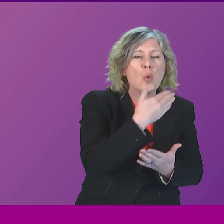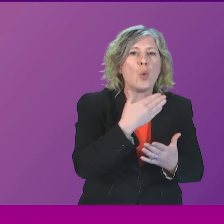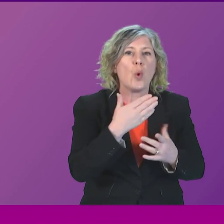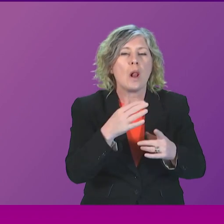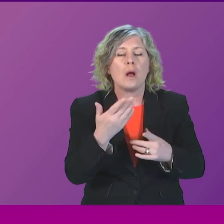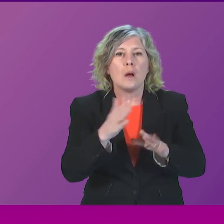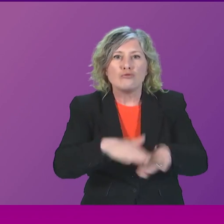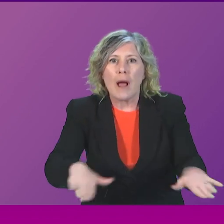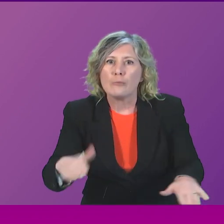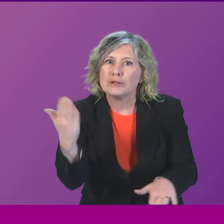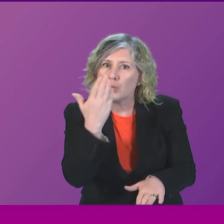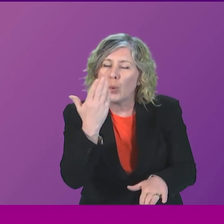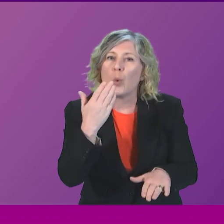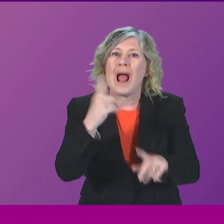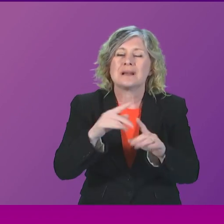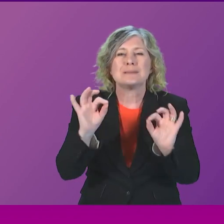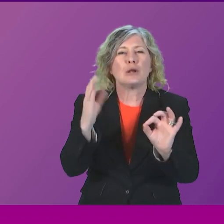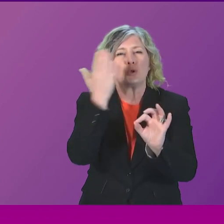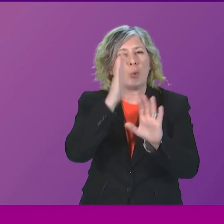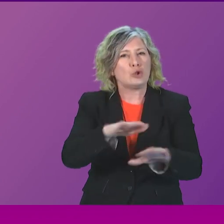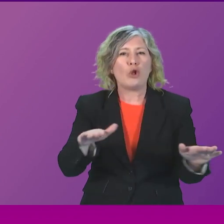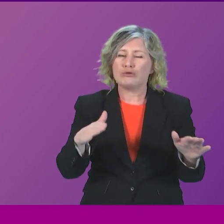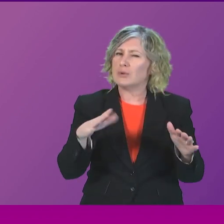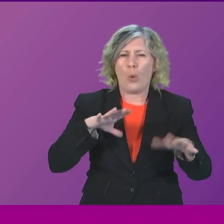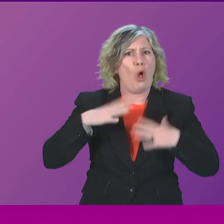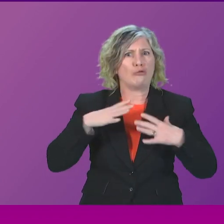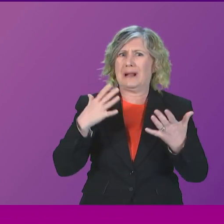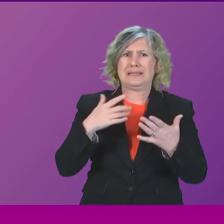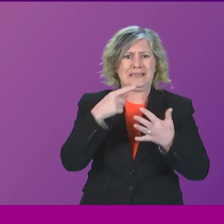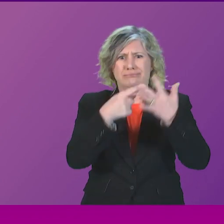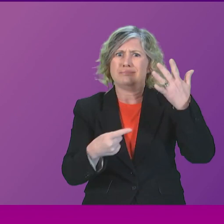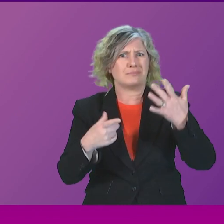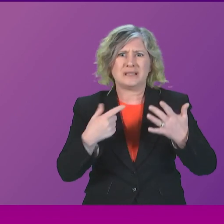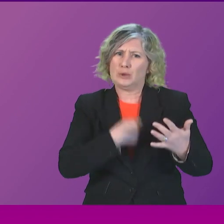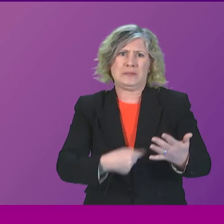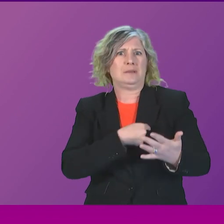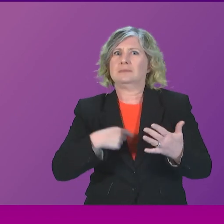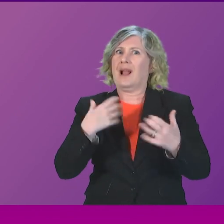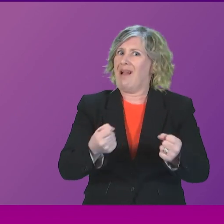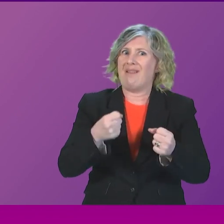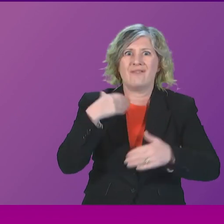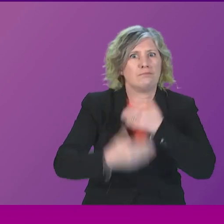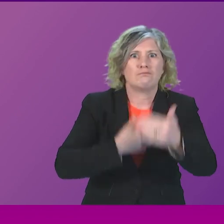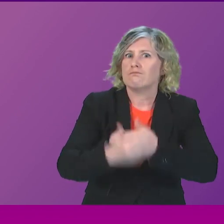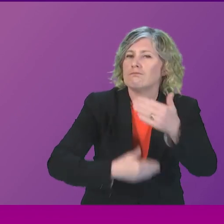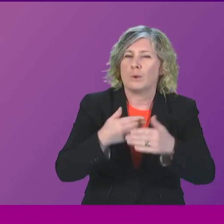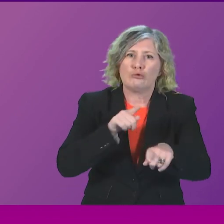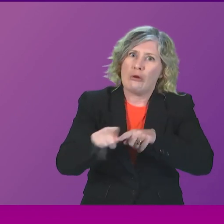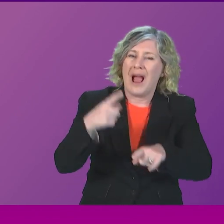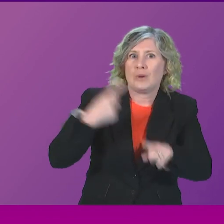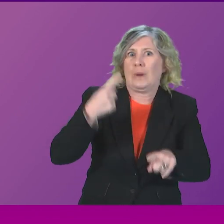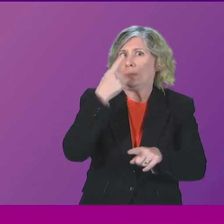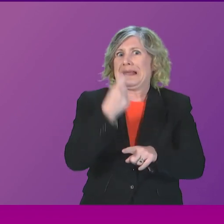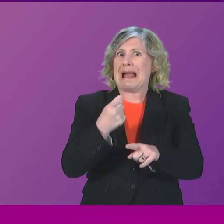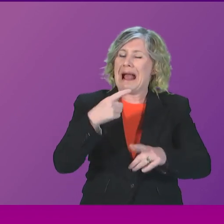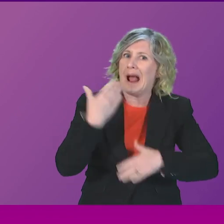school children as well. So, we are absolutely committed to doing all of these measures and progressing them as fast as we possibly